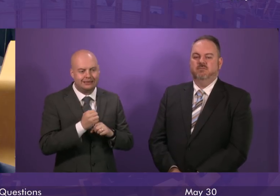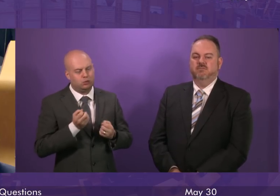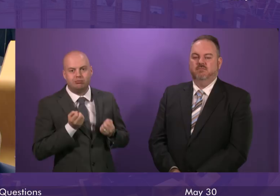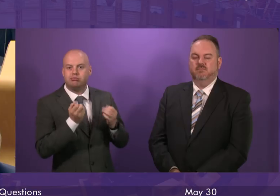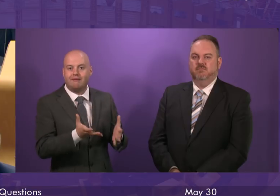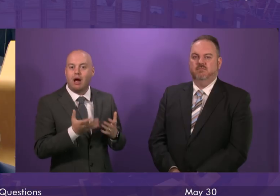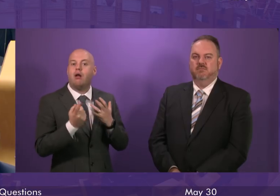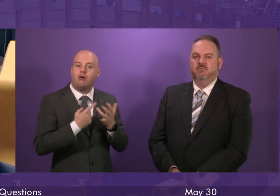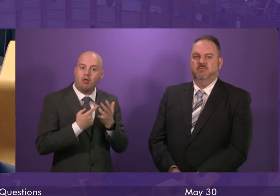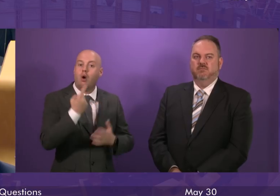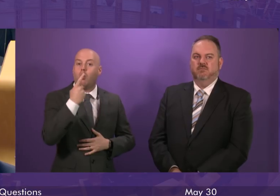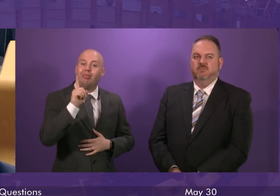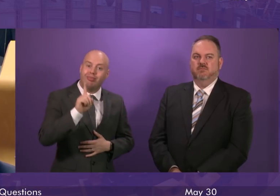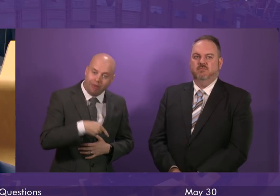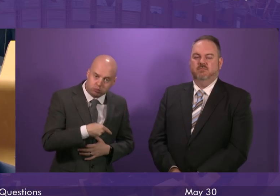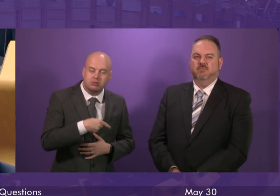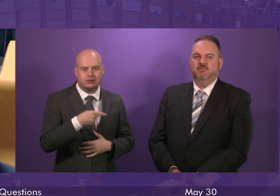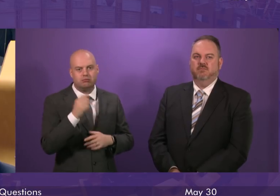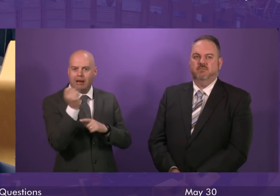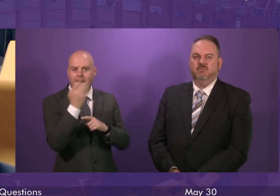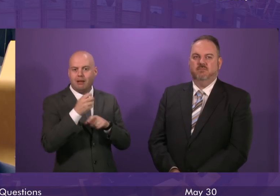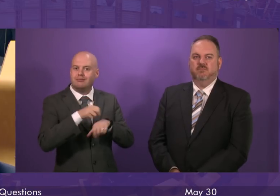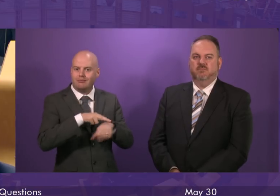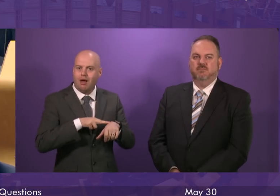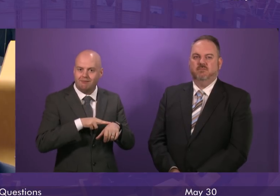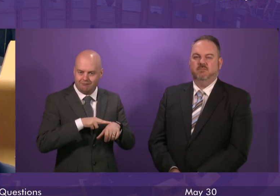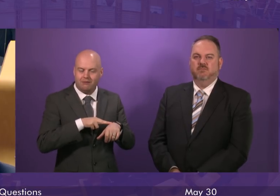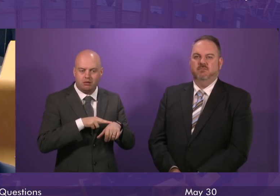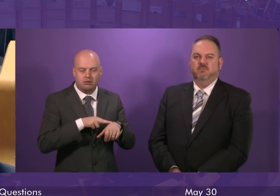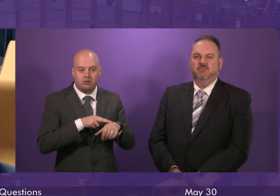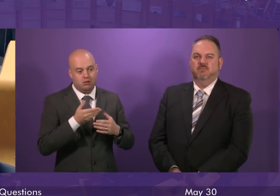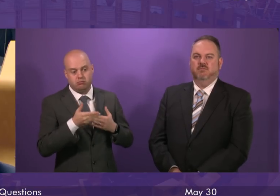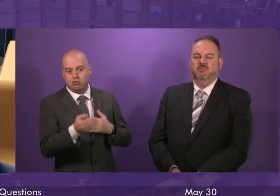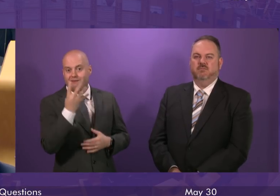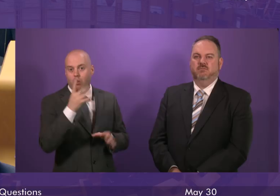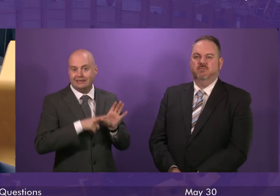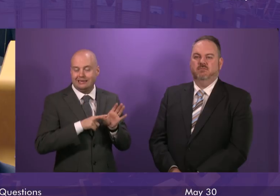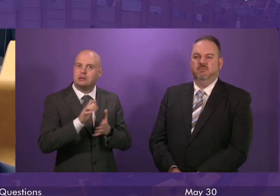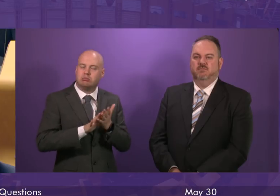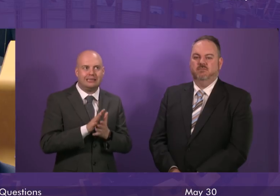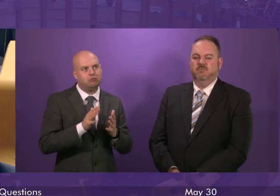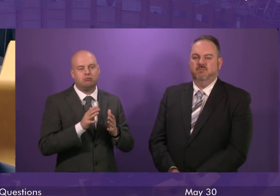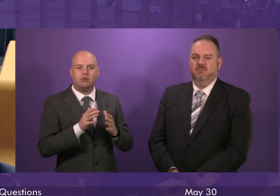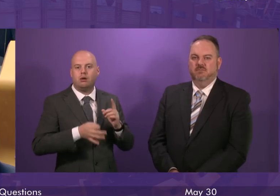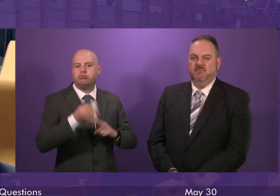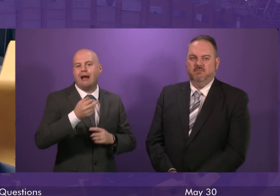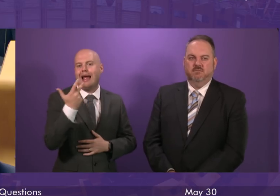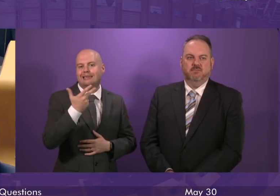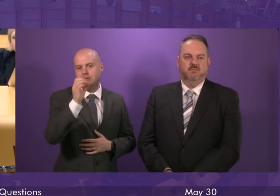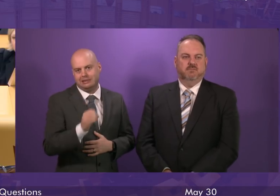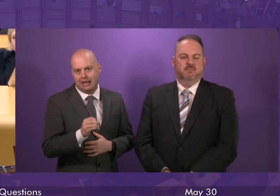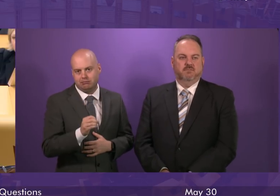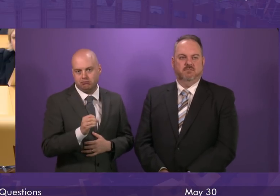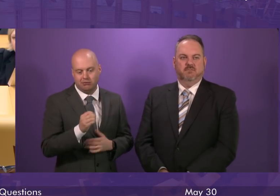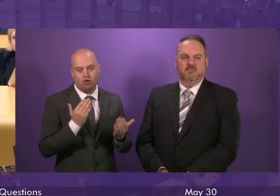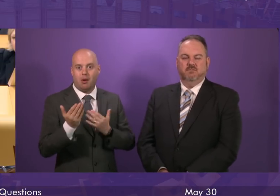paramedics over the course of the parliament and this will build on the almost 18% rise in ambulance service staff over the last decade